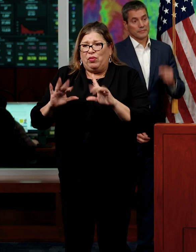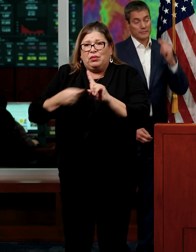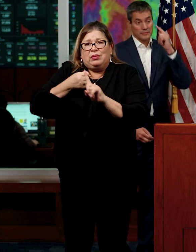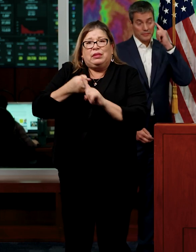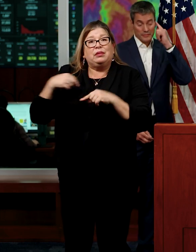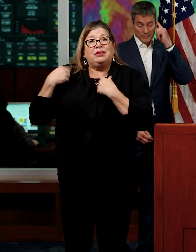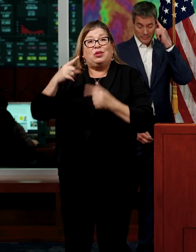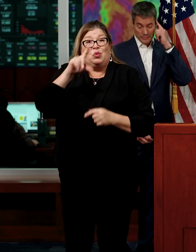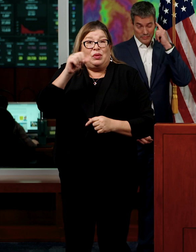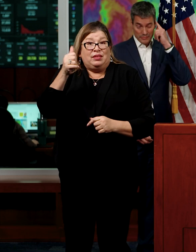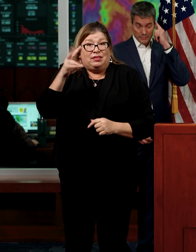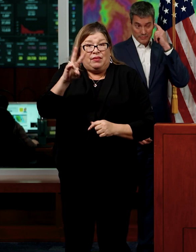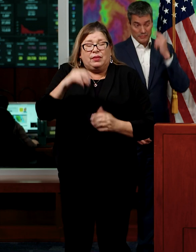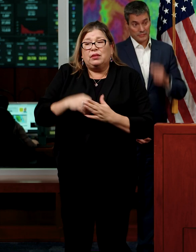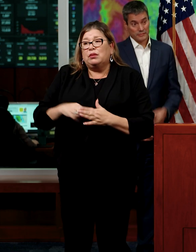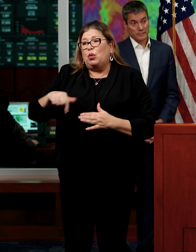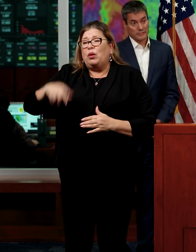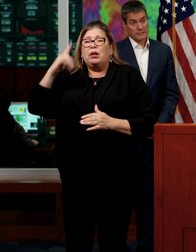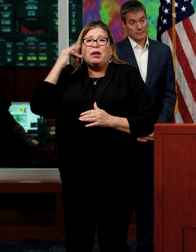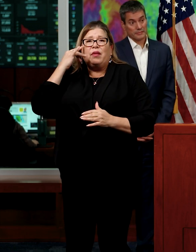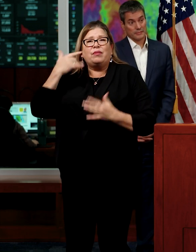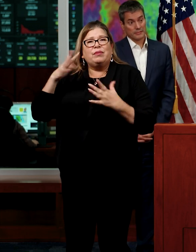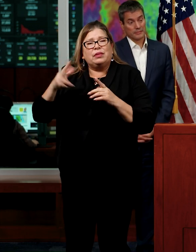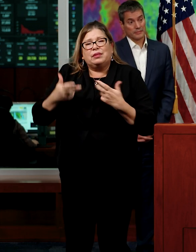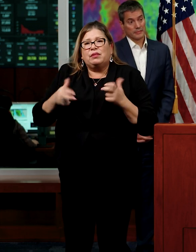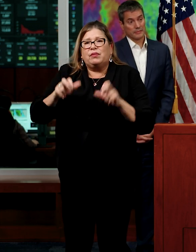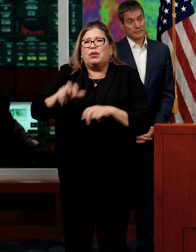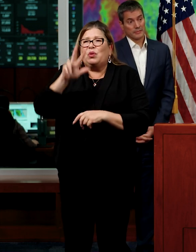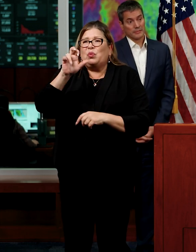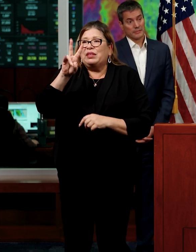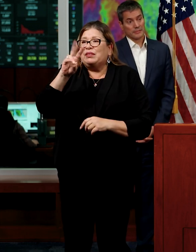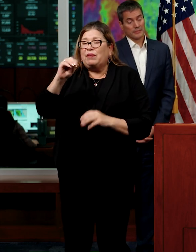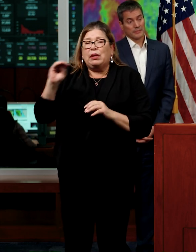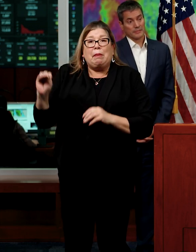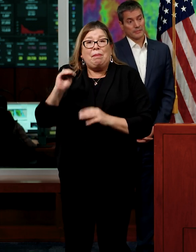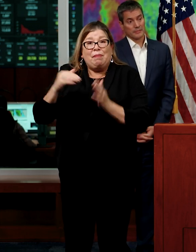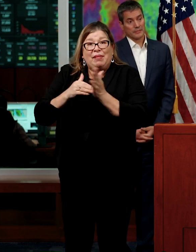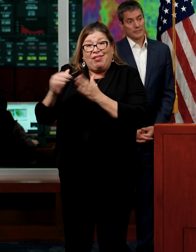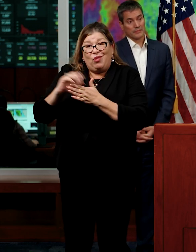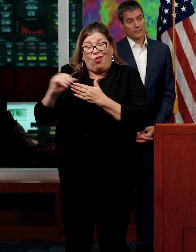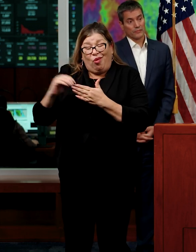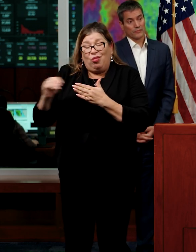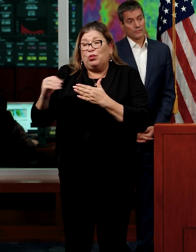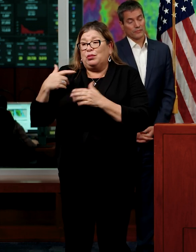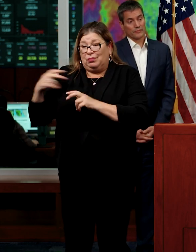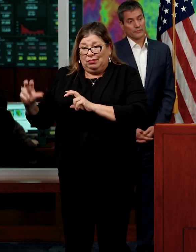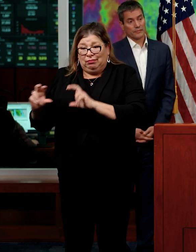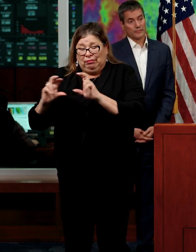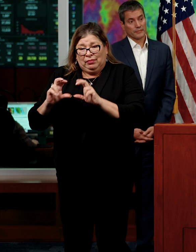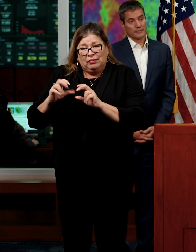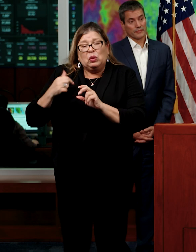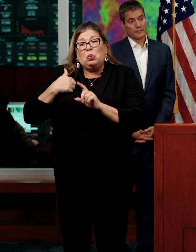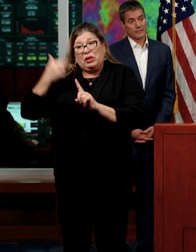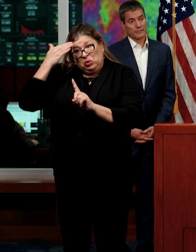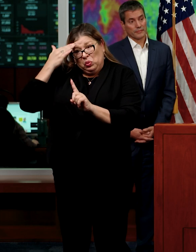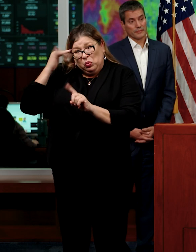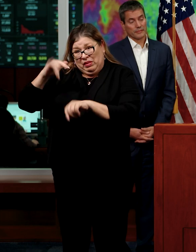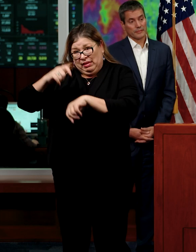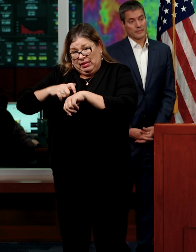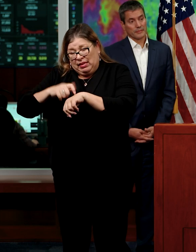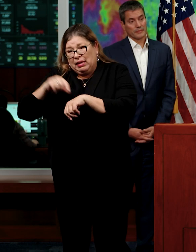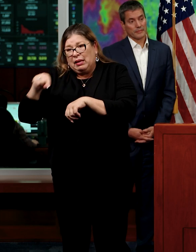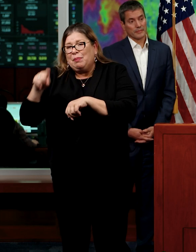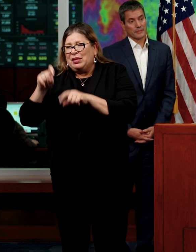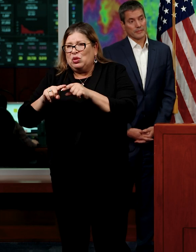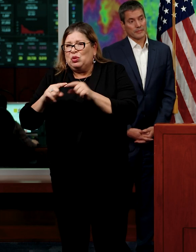the state of California has invested $370 million in deferred maintenance that we understood at that time. And in